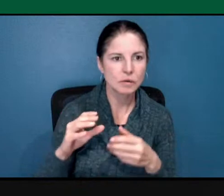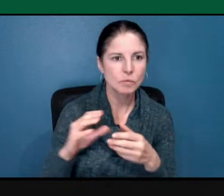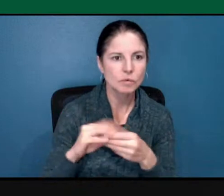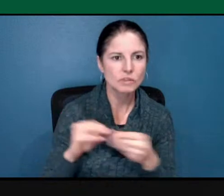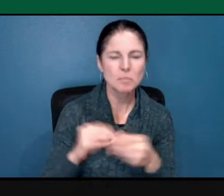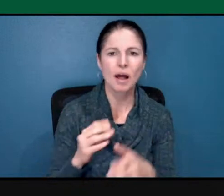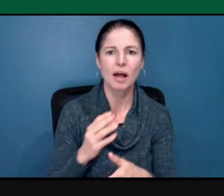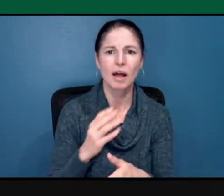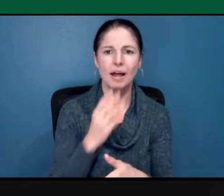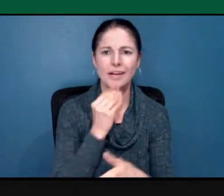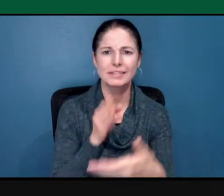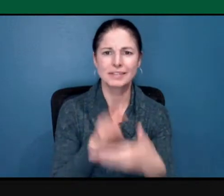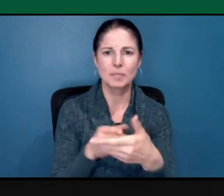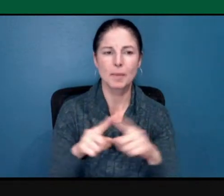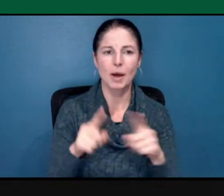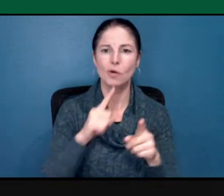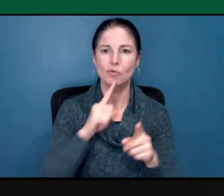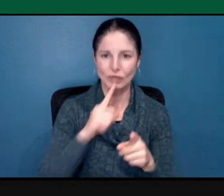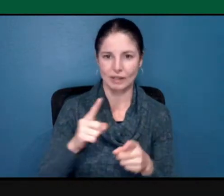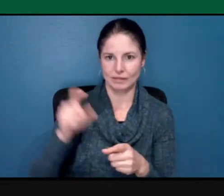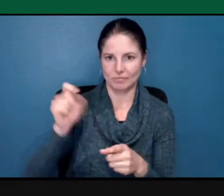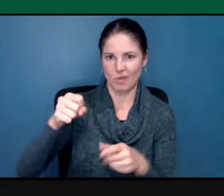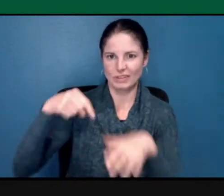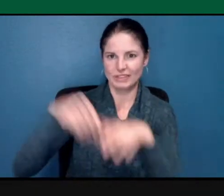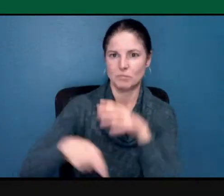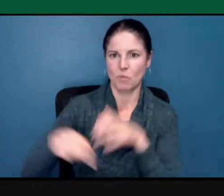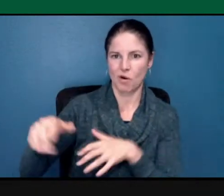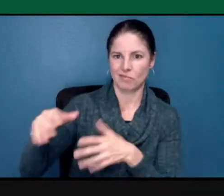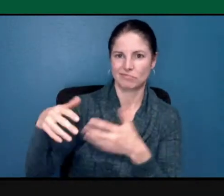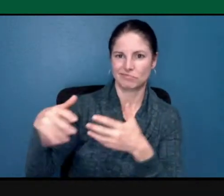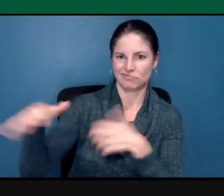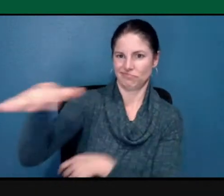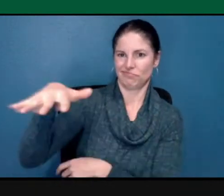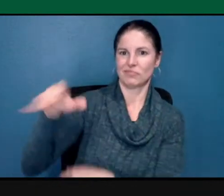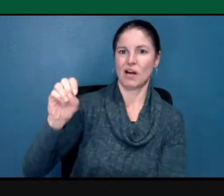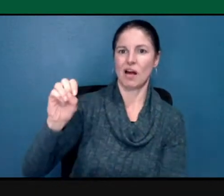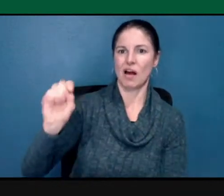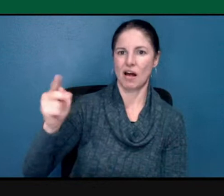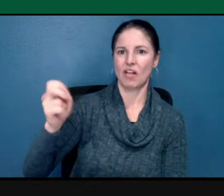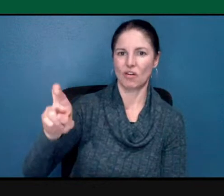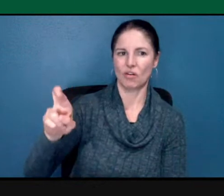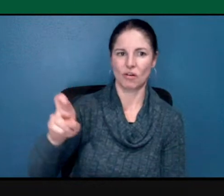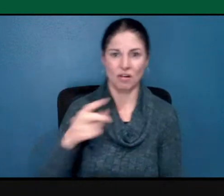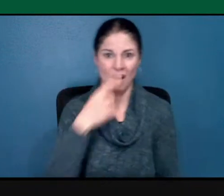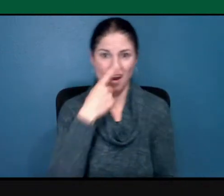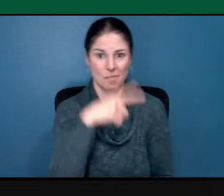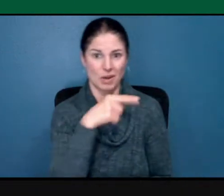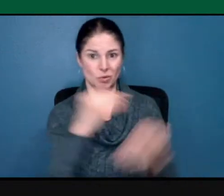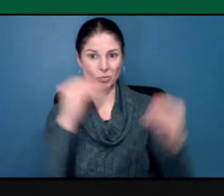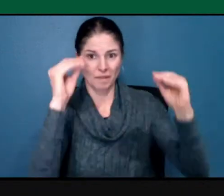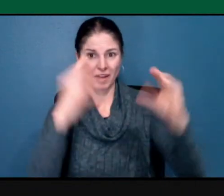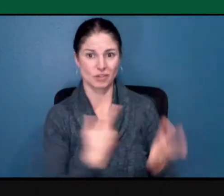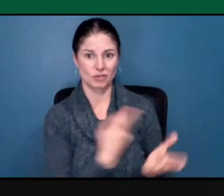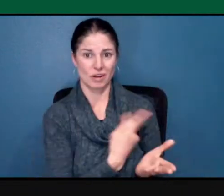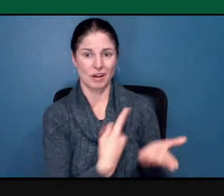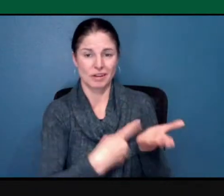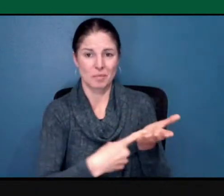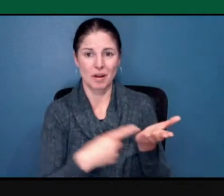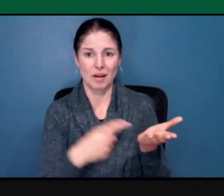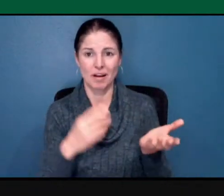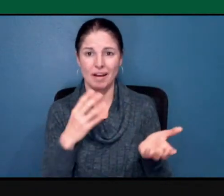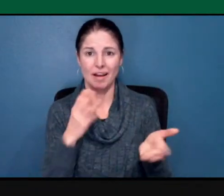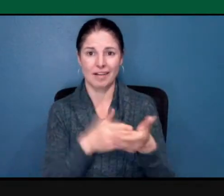really would love to have a further conversation with you, Professor, about antisemitism and its origin. Um, but